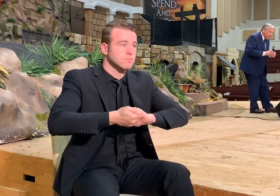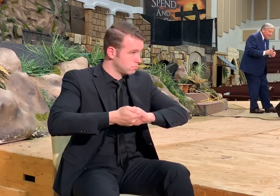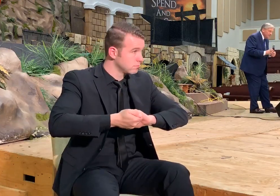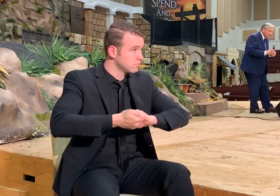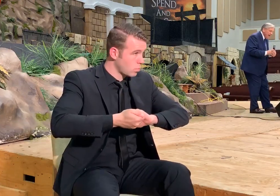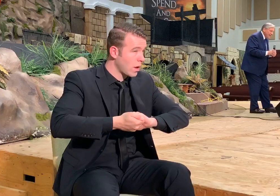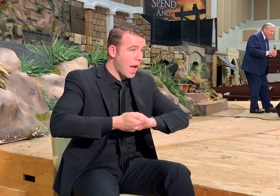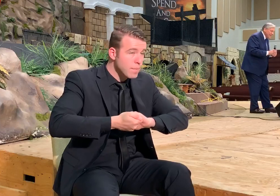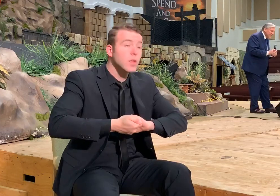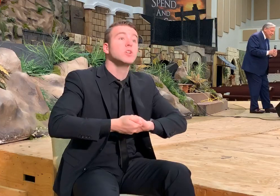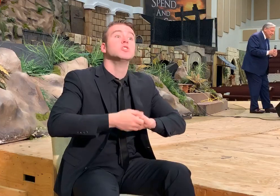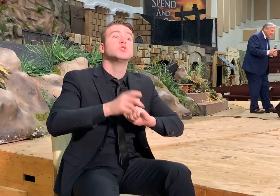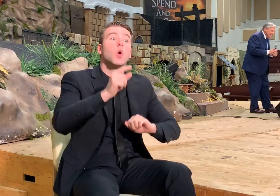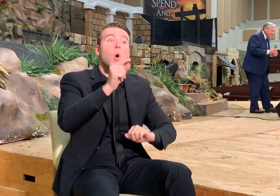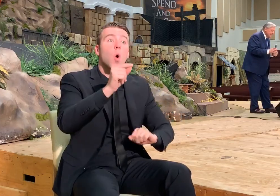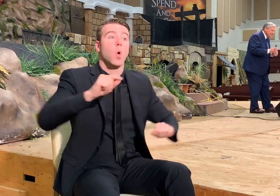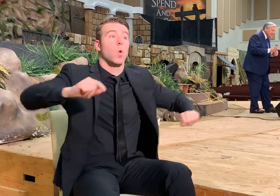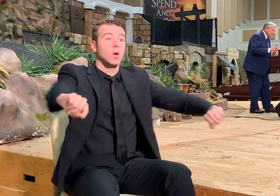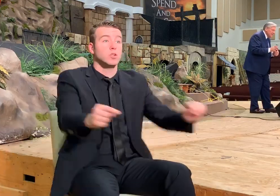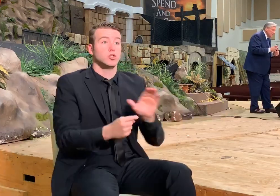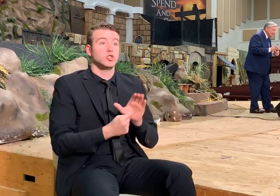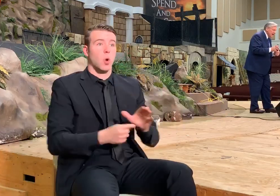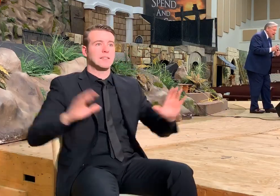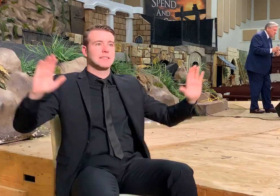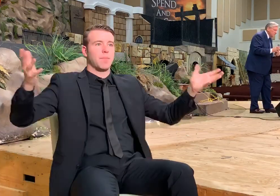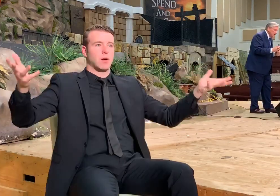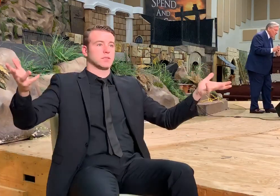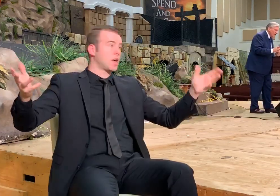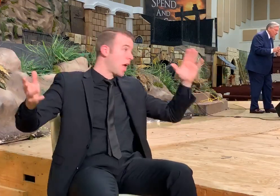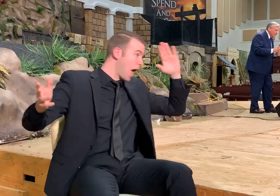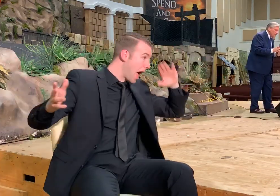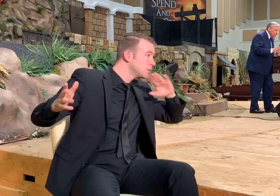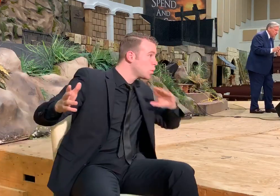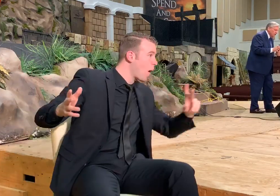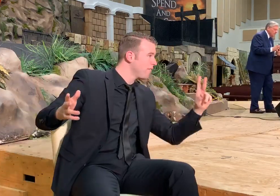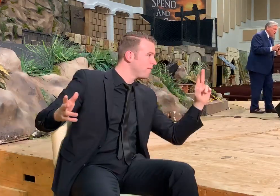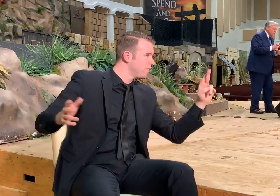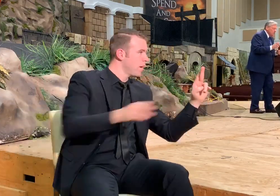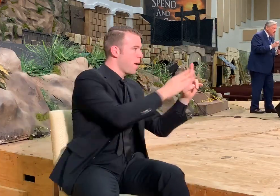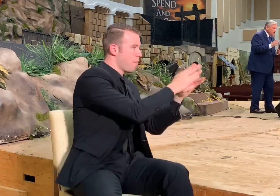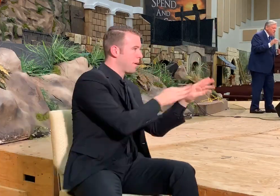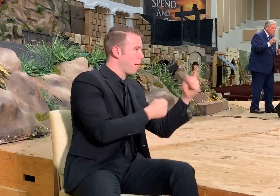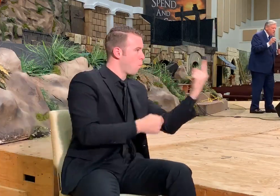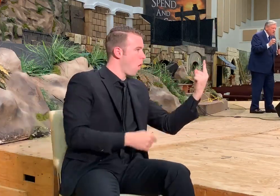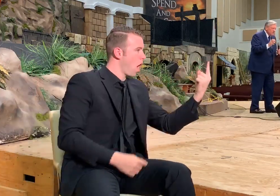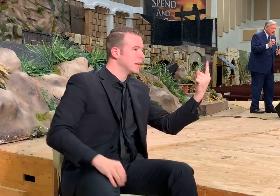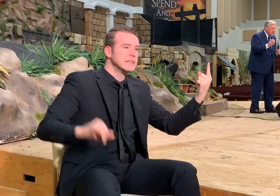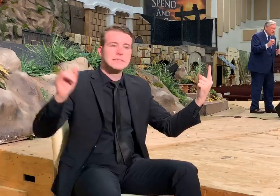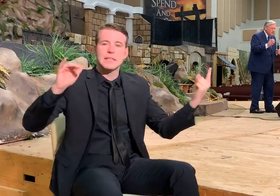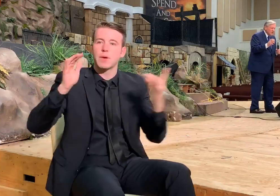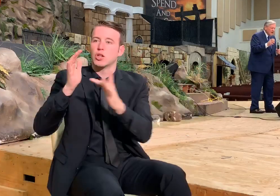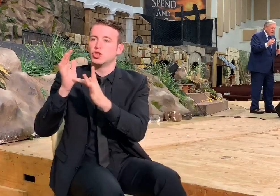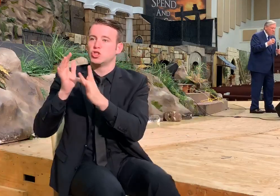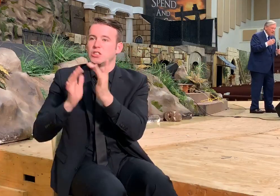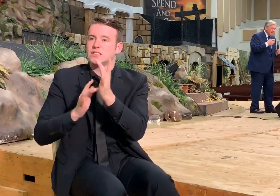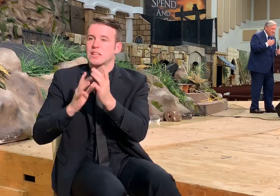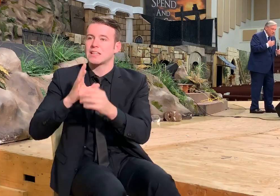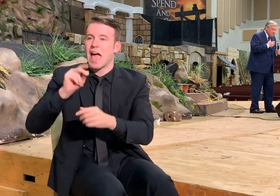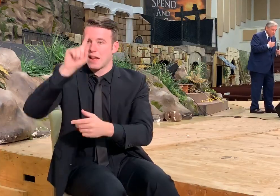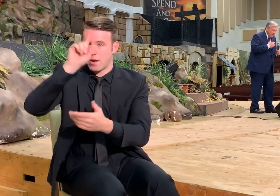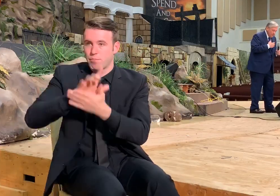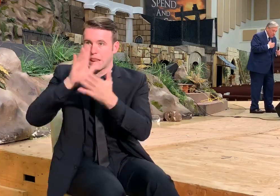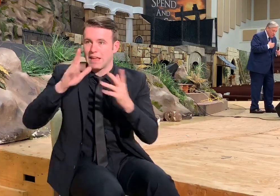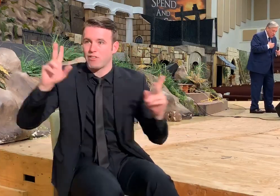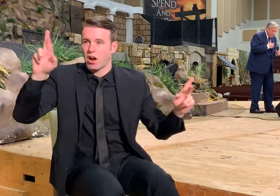So he's liking the husband and wife relationship to Jesus and a